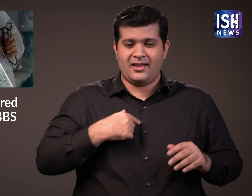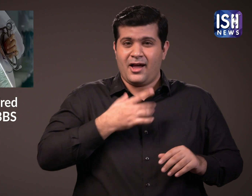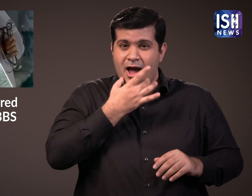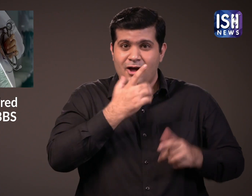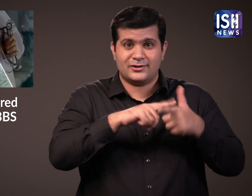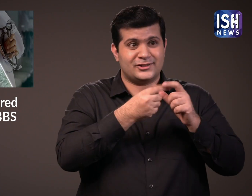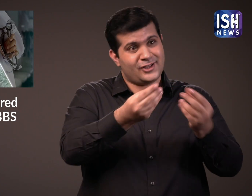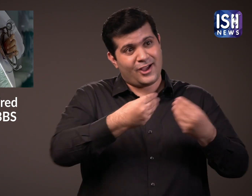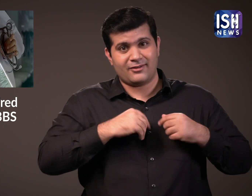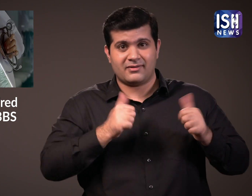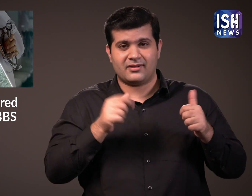the course.